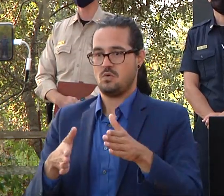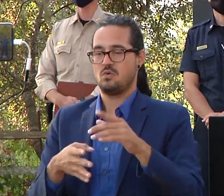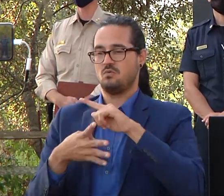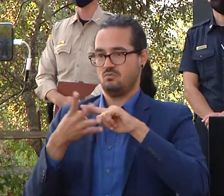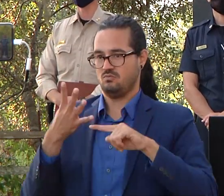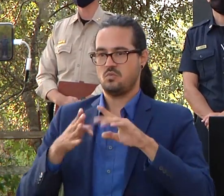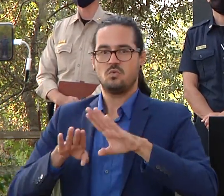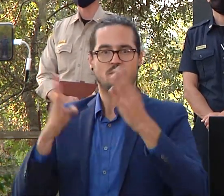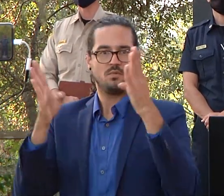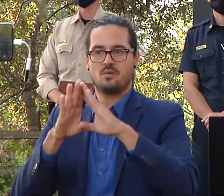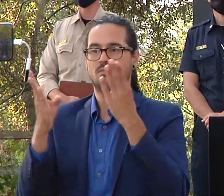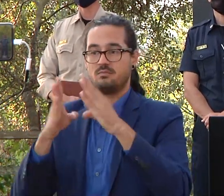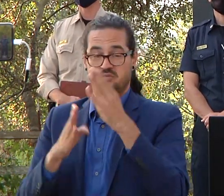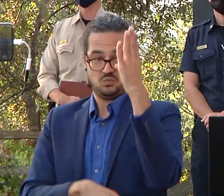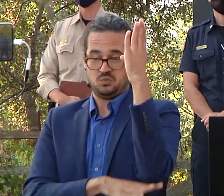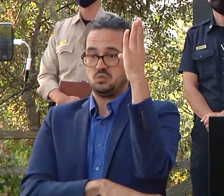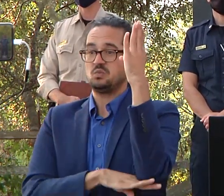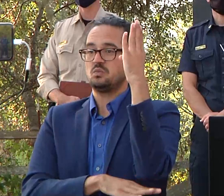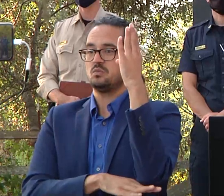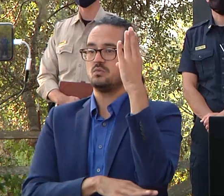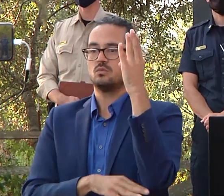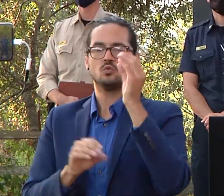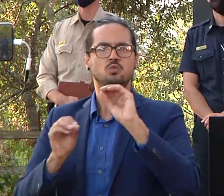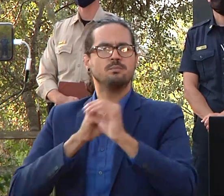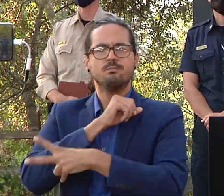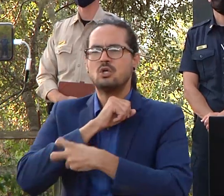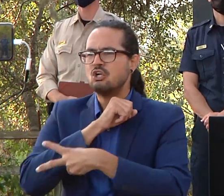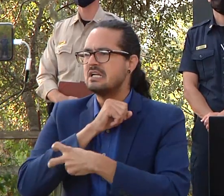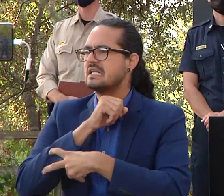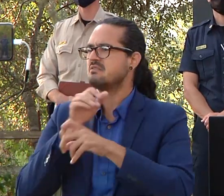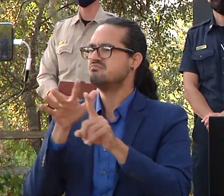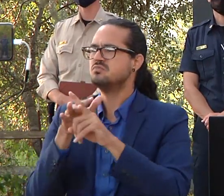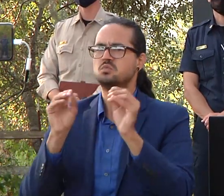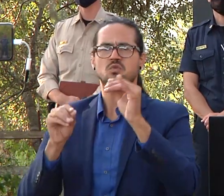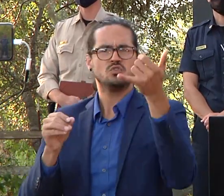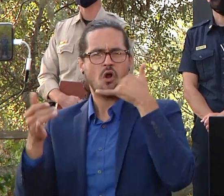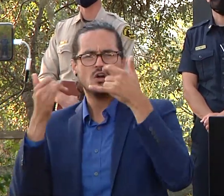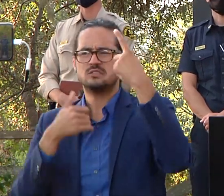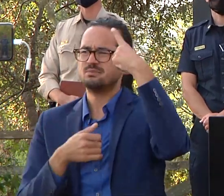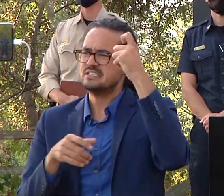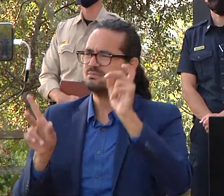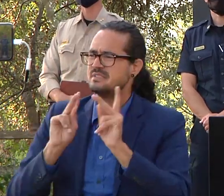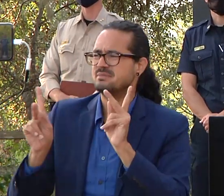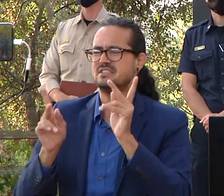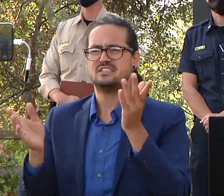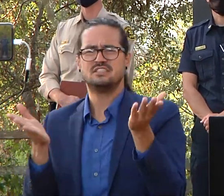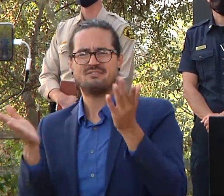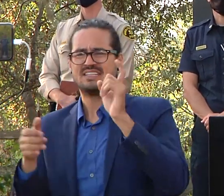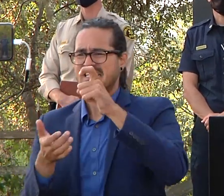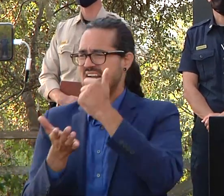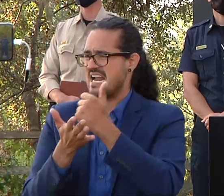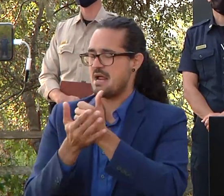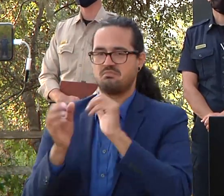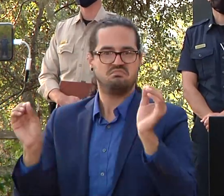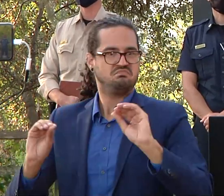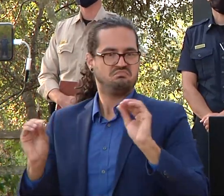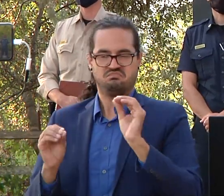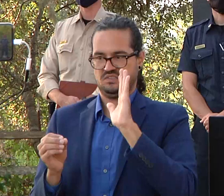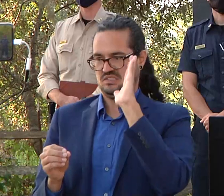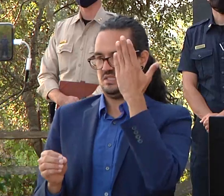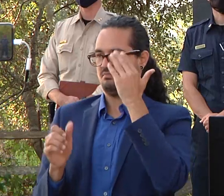been no burglaries or no reports or calls for service for suspicious activity in these areas that we reopened